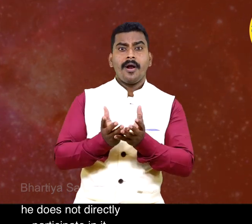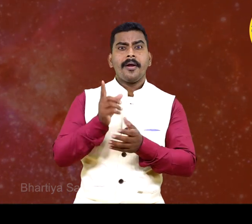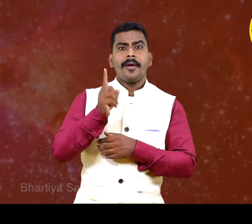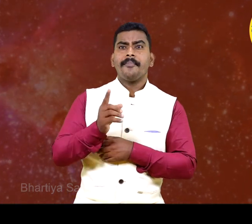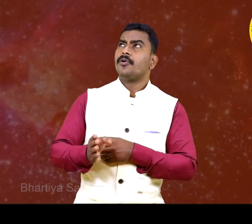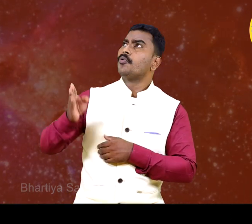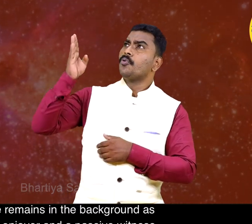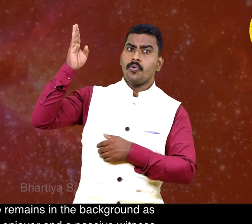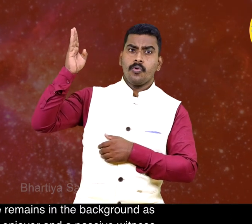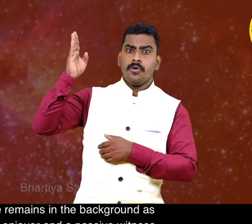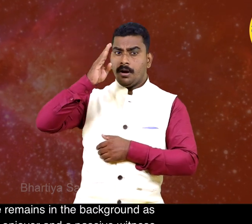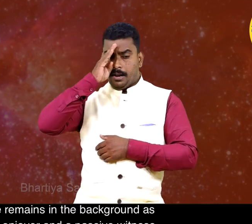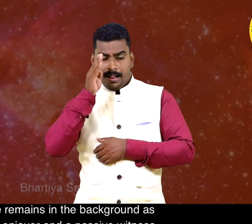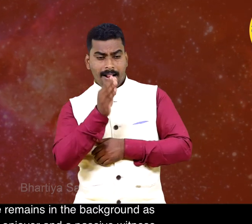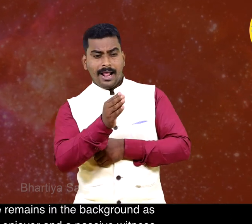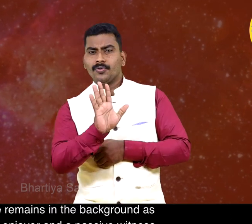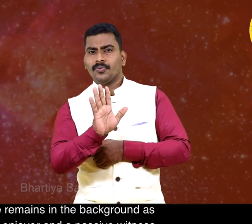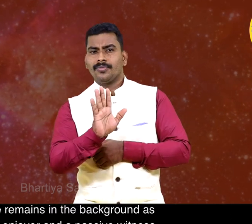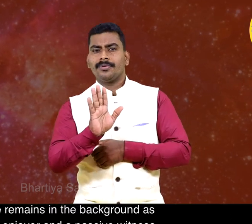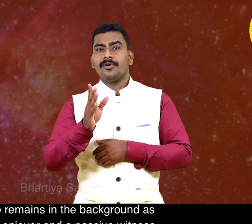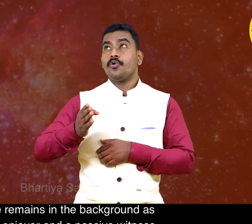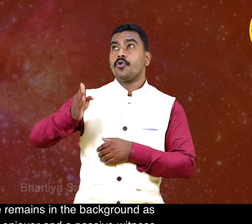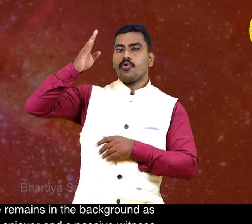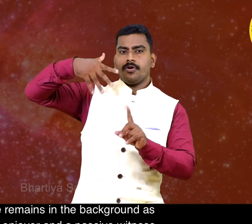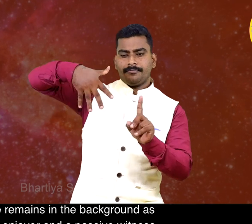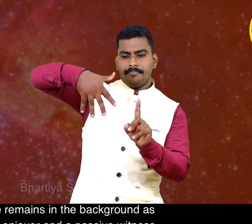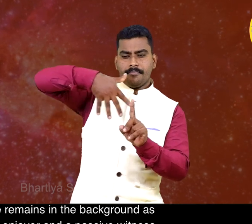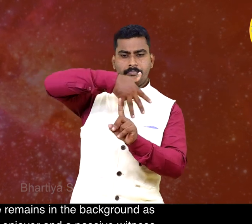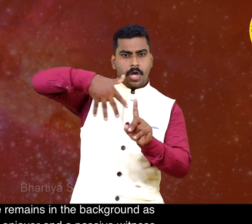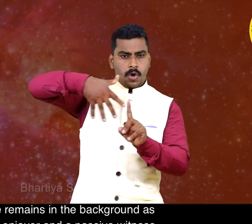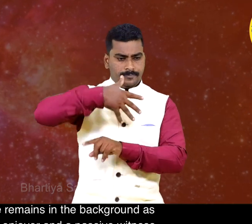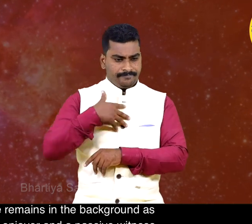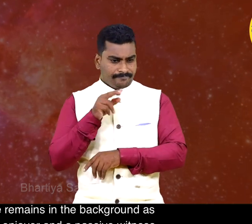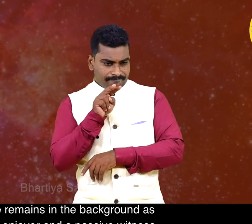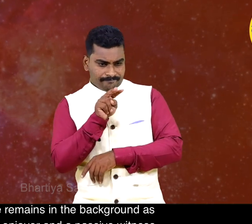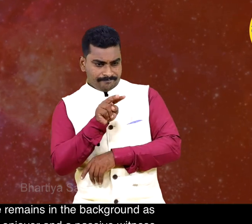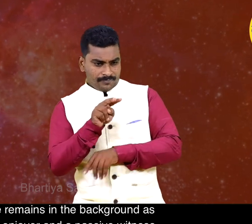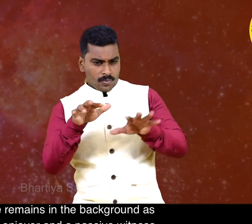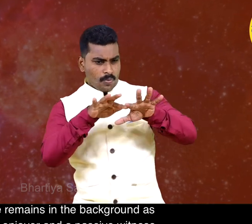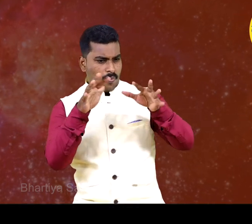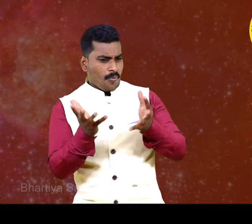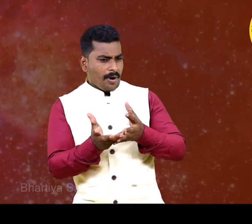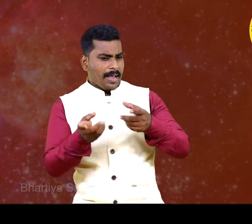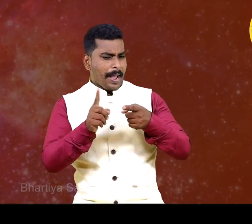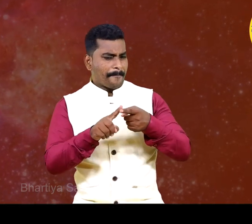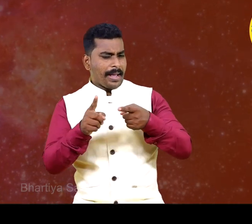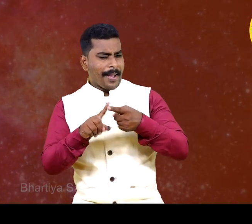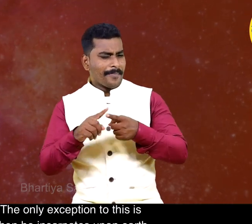it. He remains in the background as the enjoyer and a passive witness. The